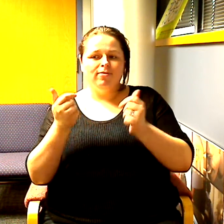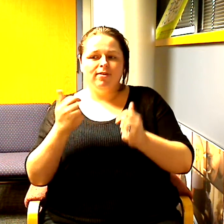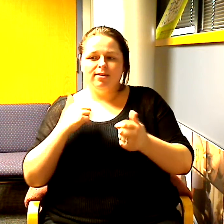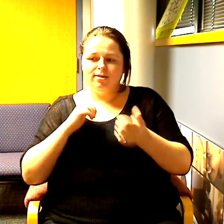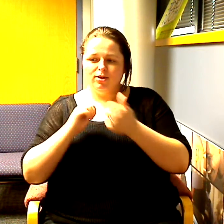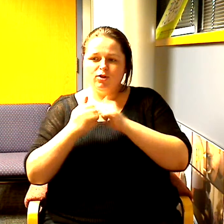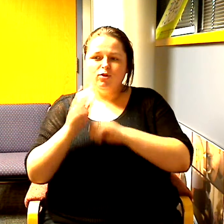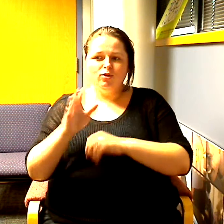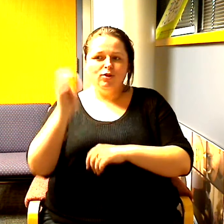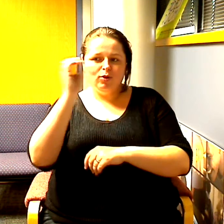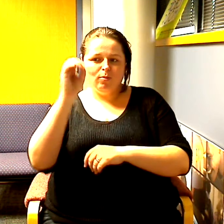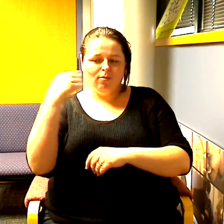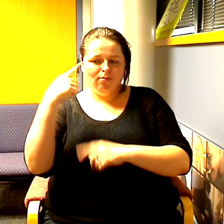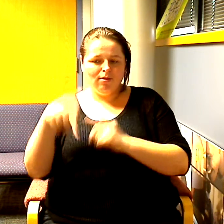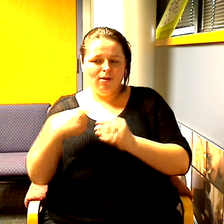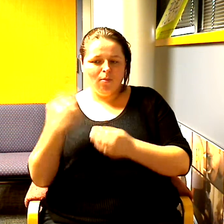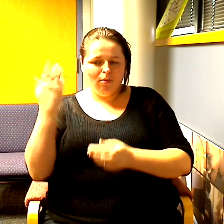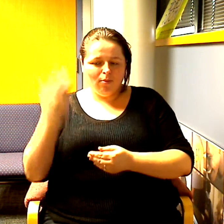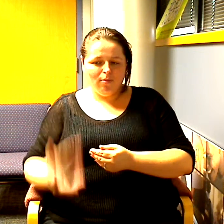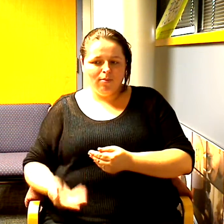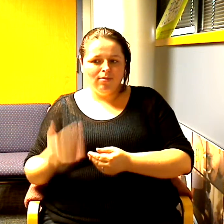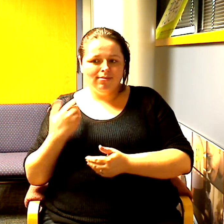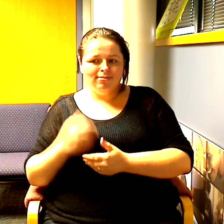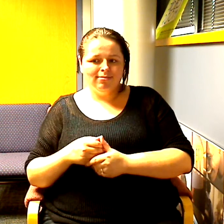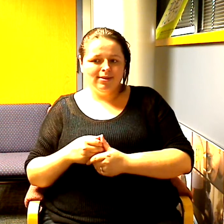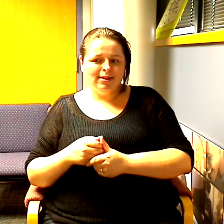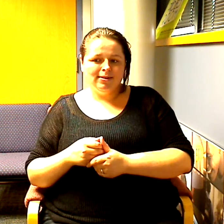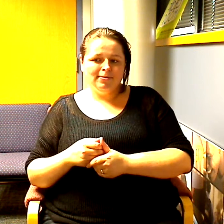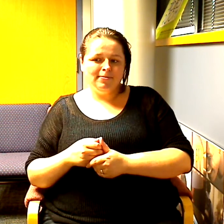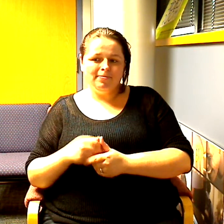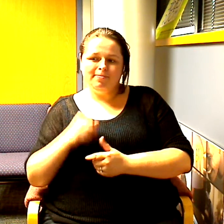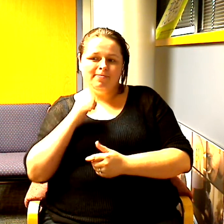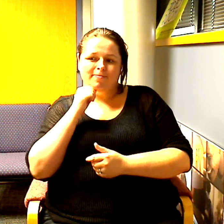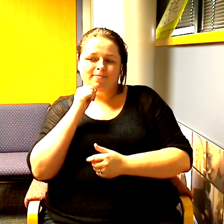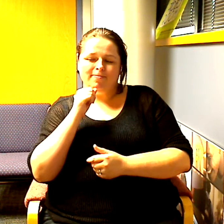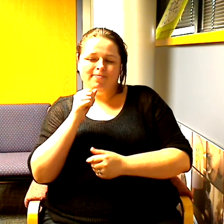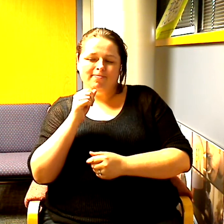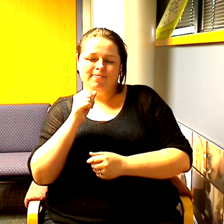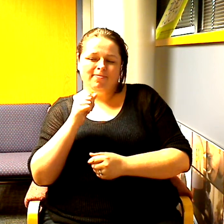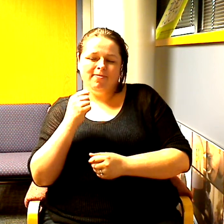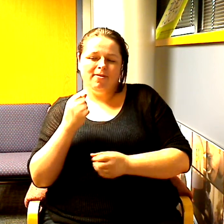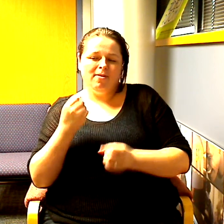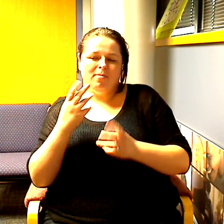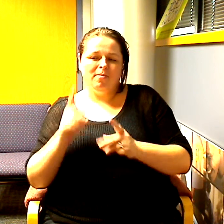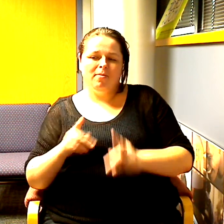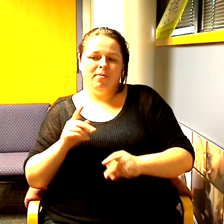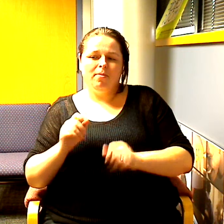everybody gets to do that these heels are very uncomfortable so good thing I wasn't gonna wear them